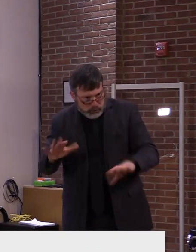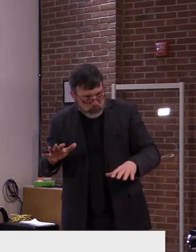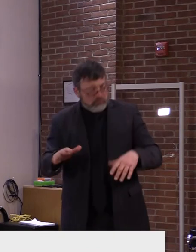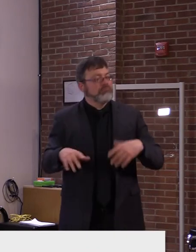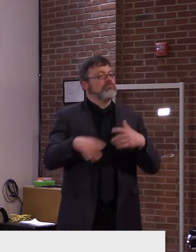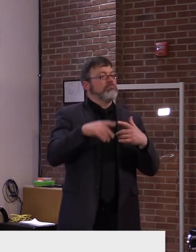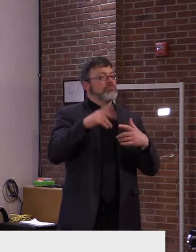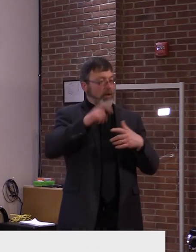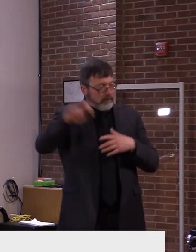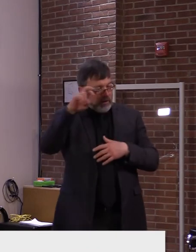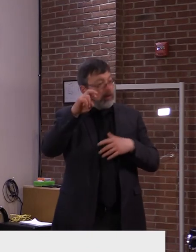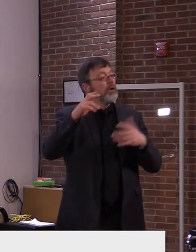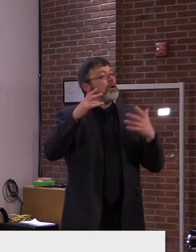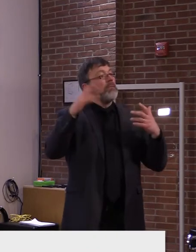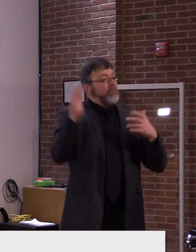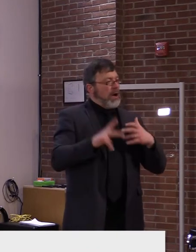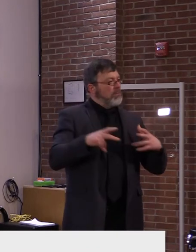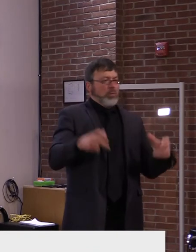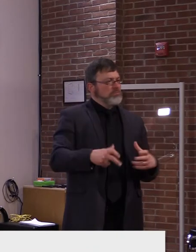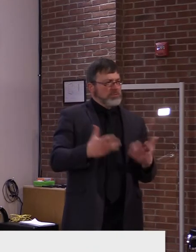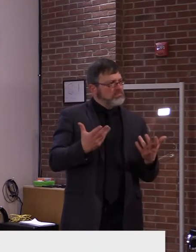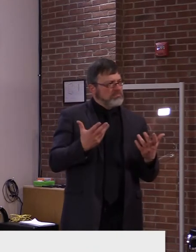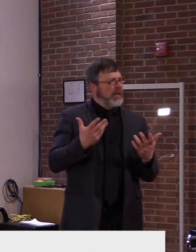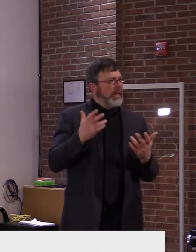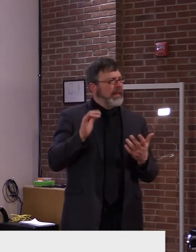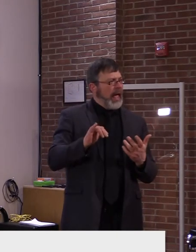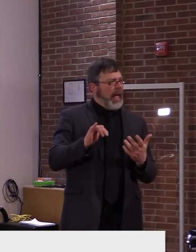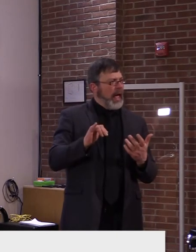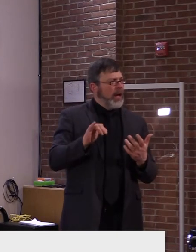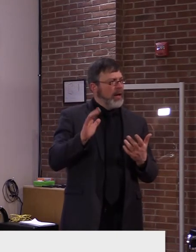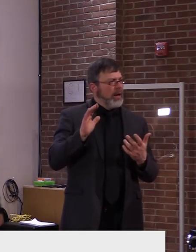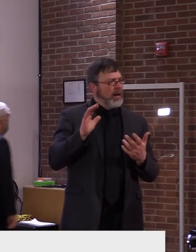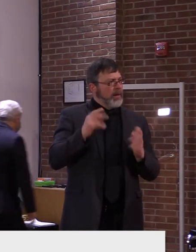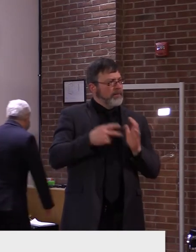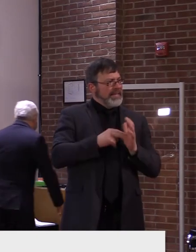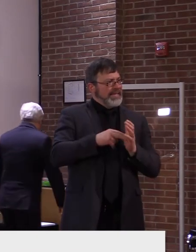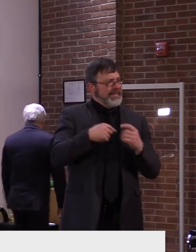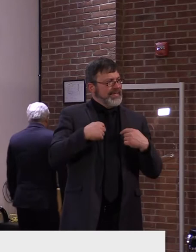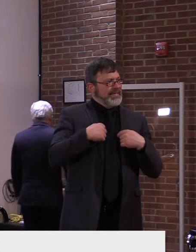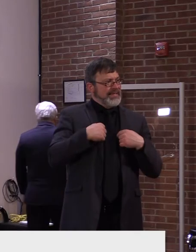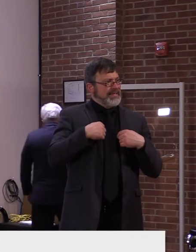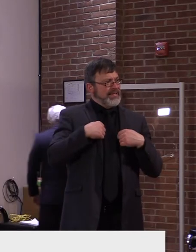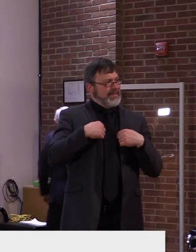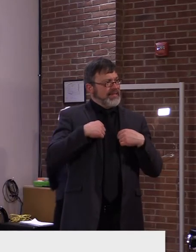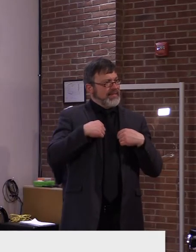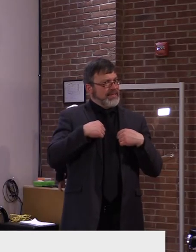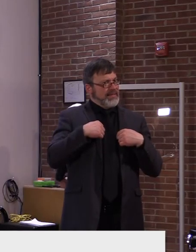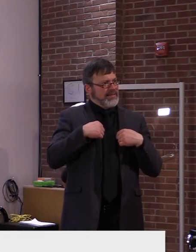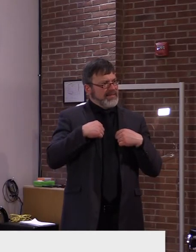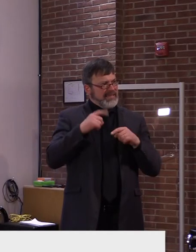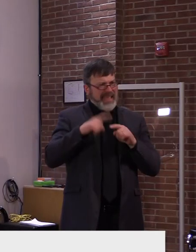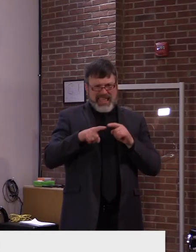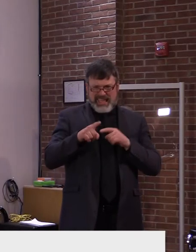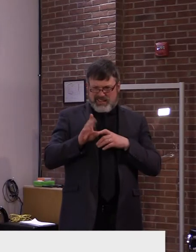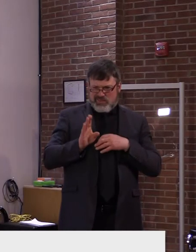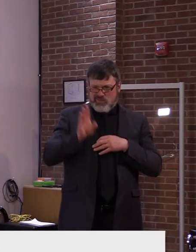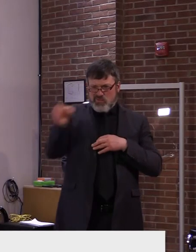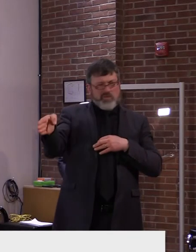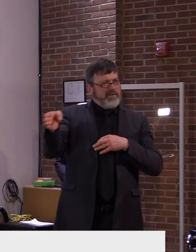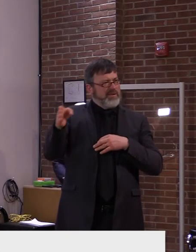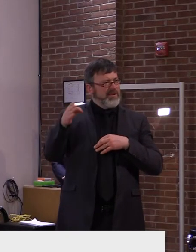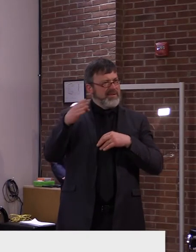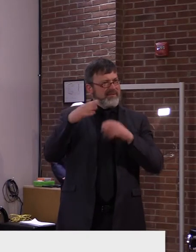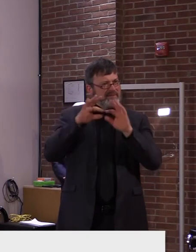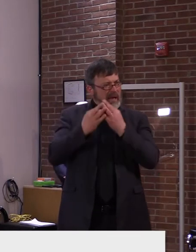or still be unable to visit, uh, other households, other families? Um, I know you're, you're